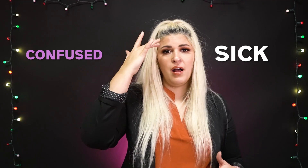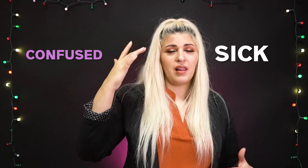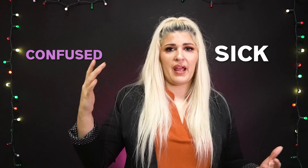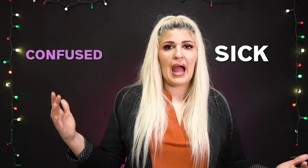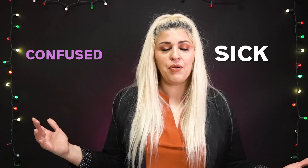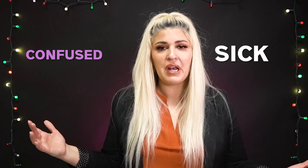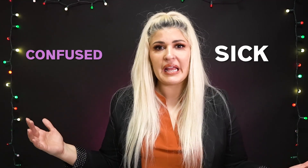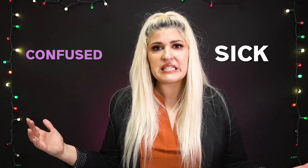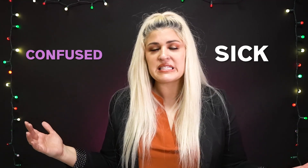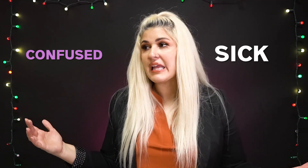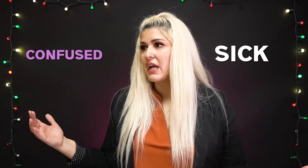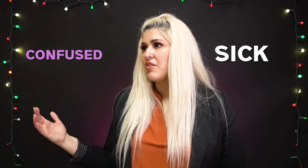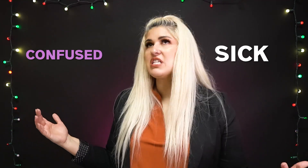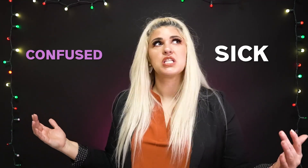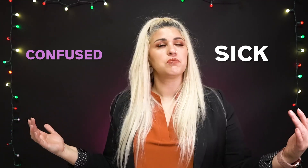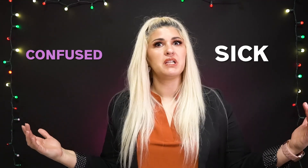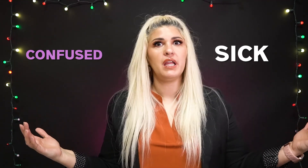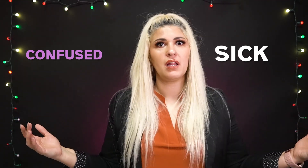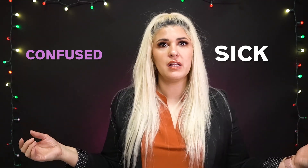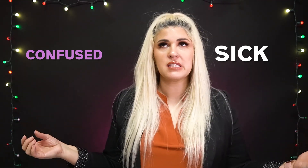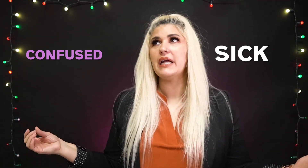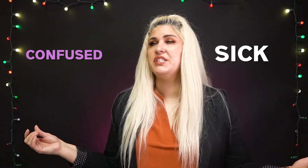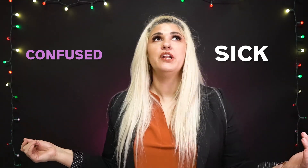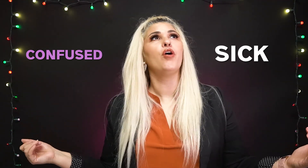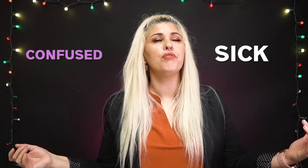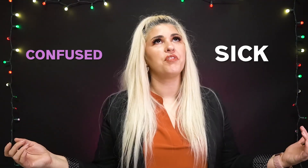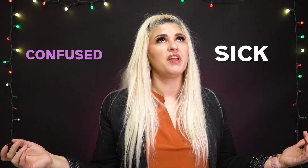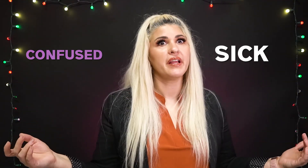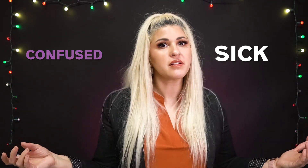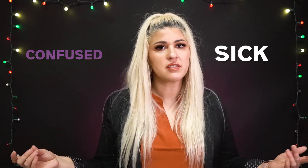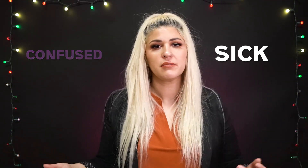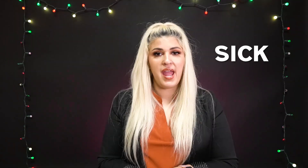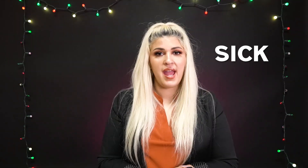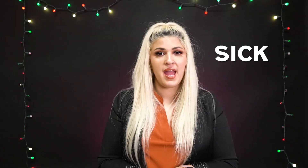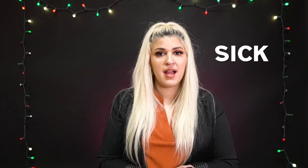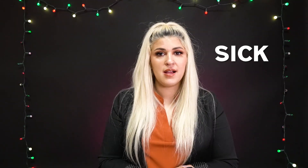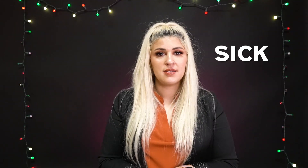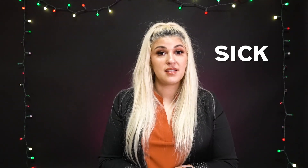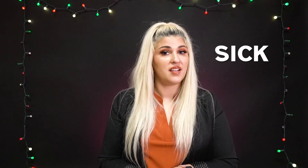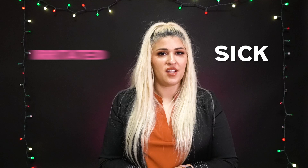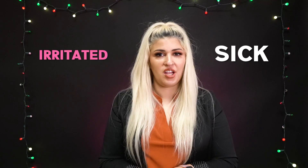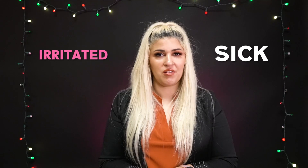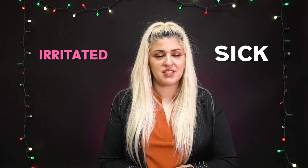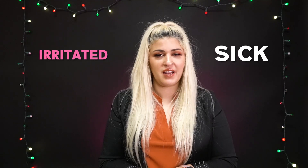Like, how did I get sick? This is ridiculous. I did all the things and irritated.